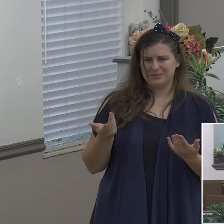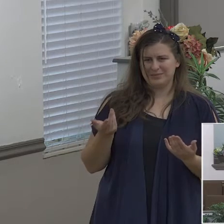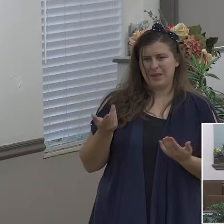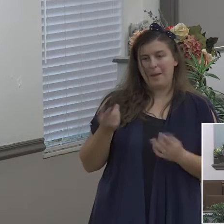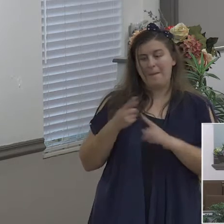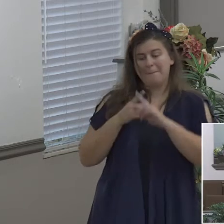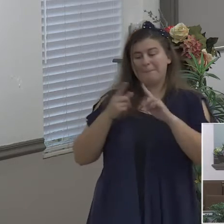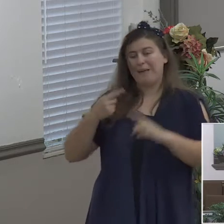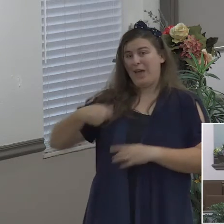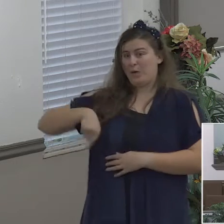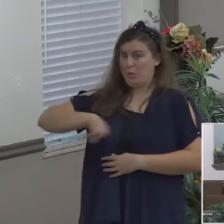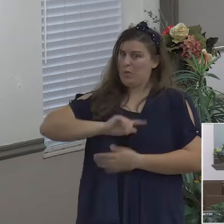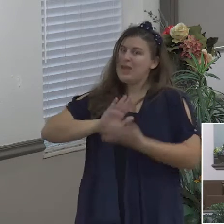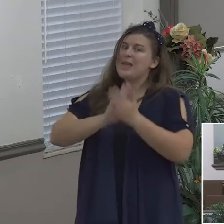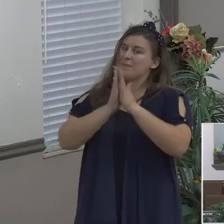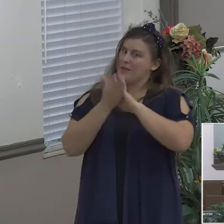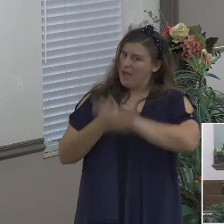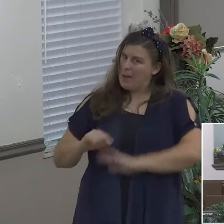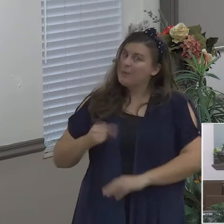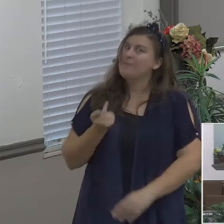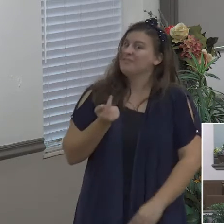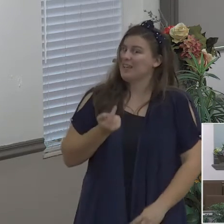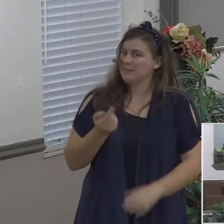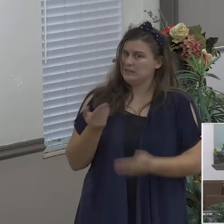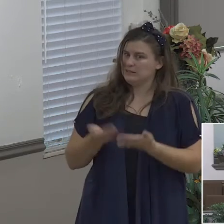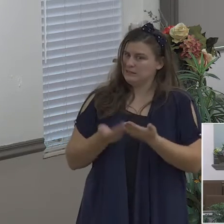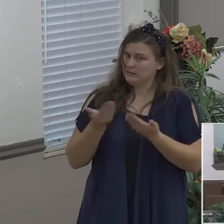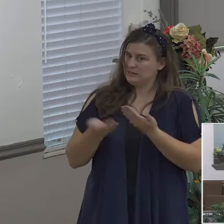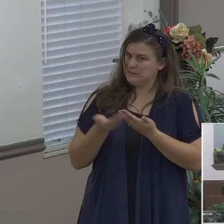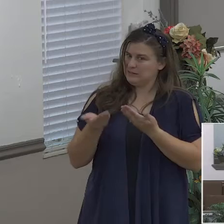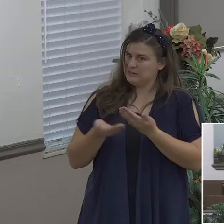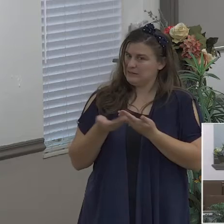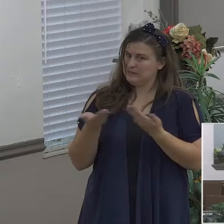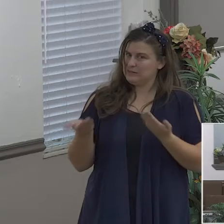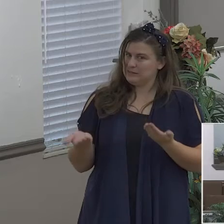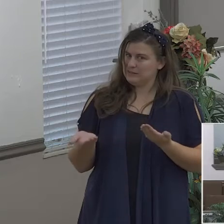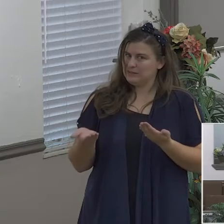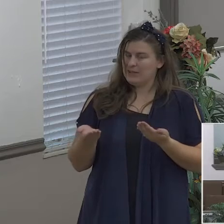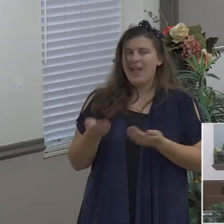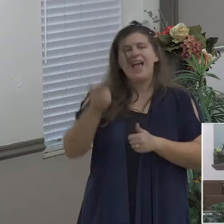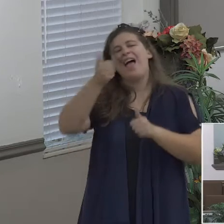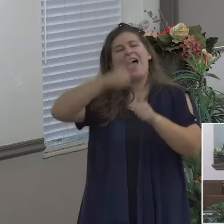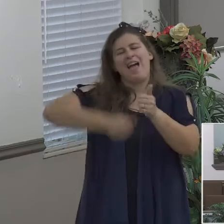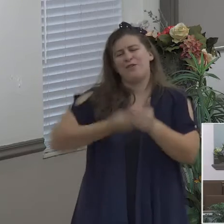there's not a person in this room that at one time or another you weren't offended and probably multiple times